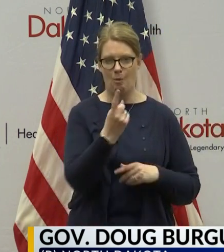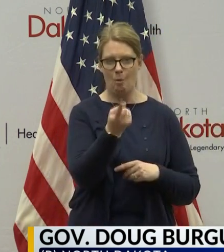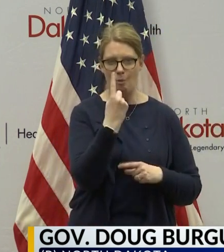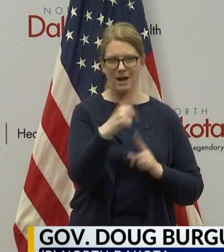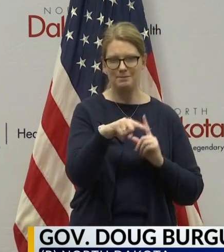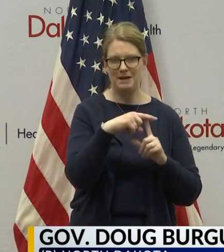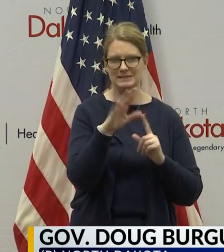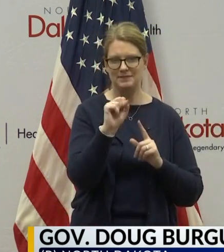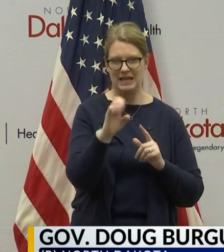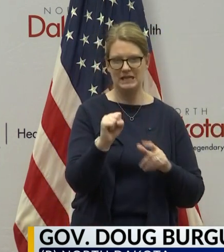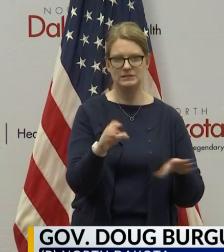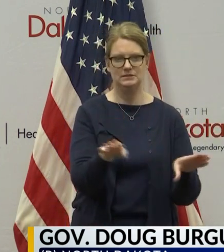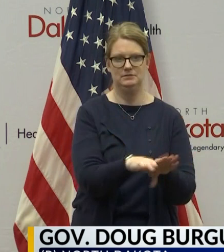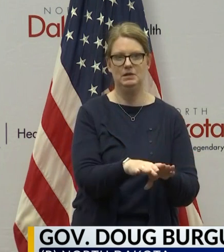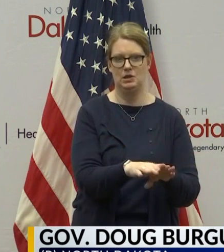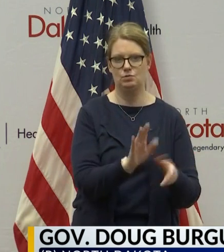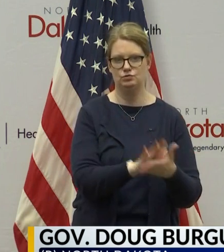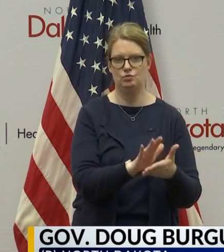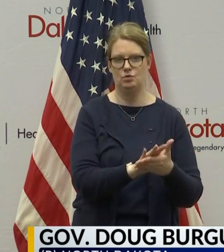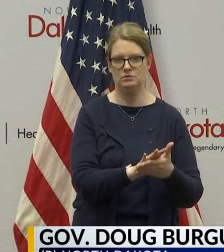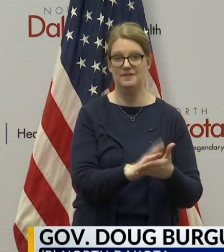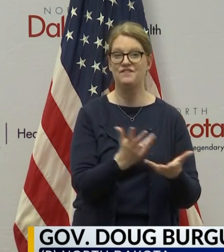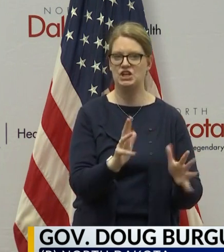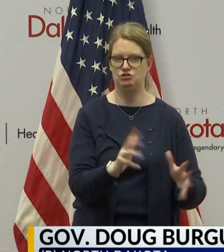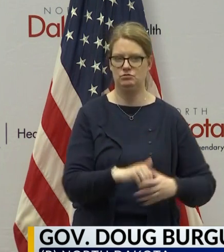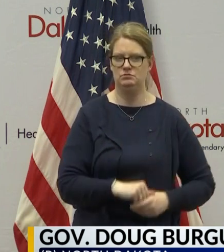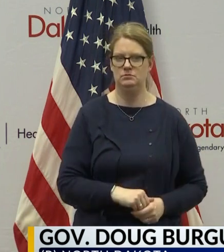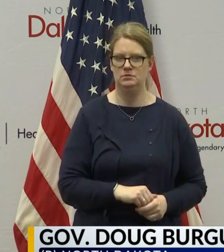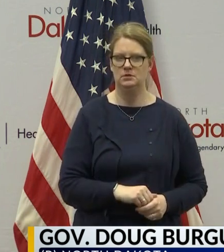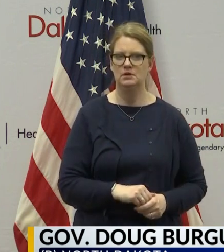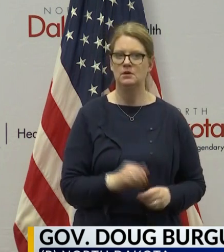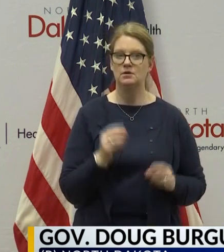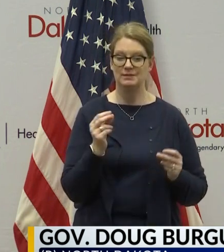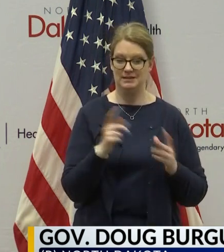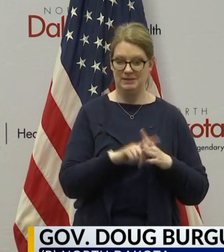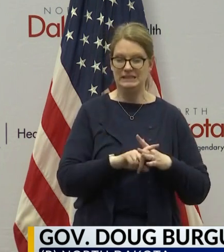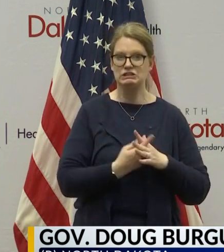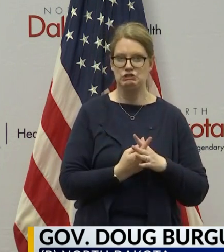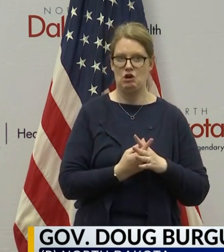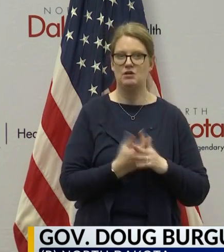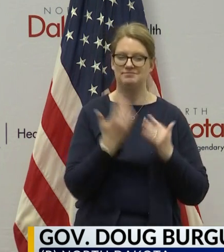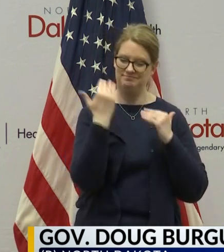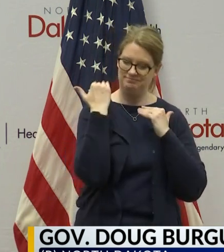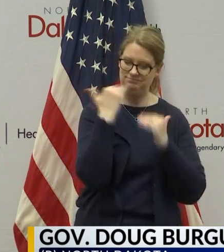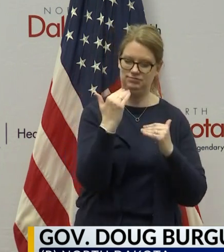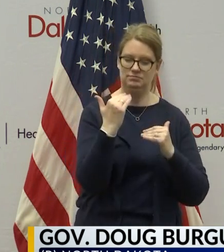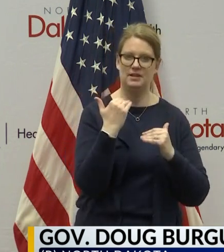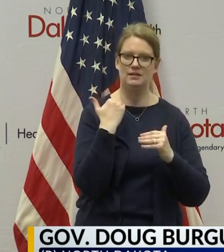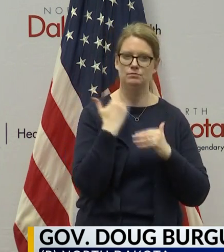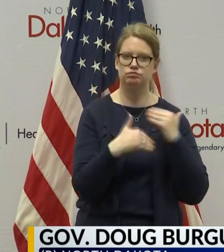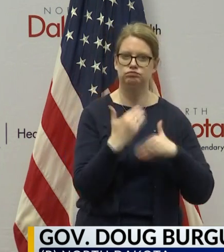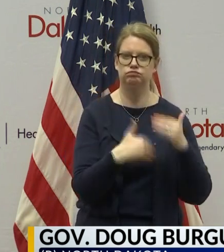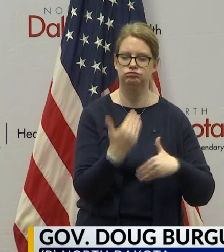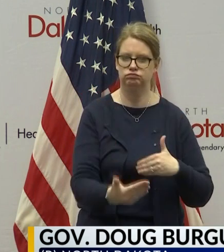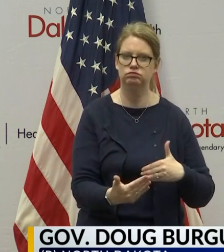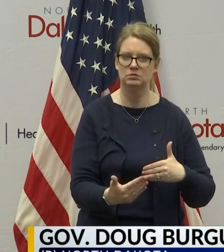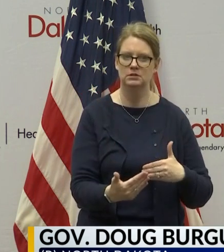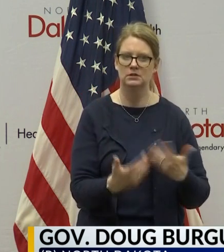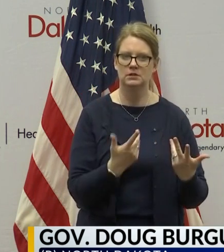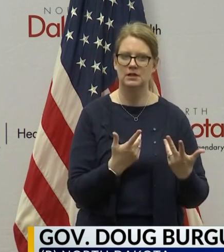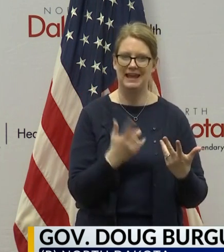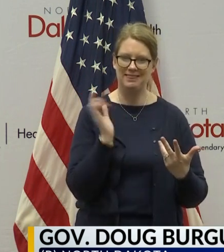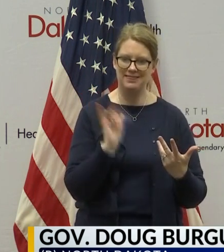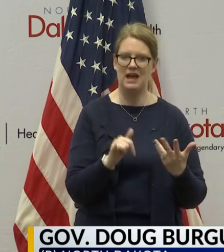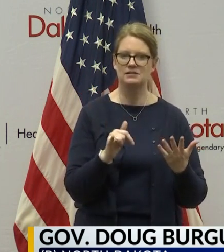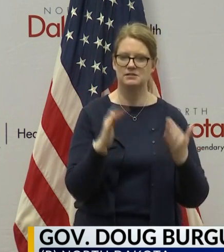one positive case. That was North Dakota. I mean, we moved early and fast on a number of restrictions that is producing this low